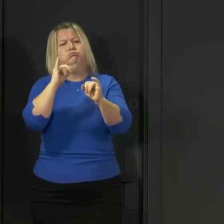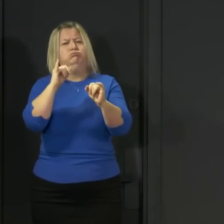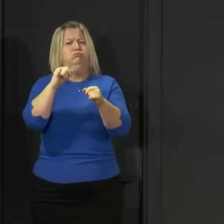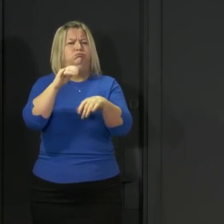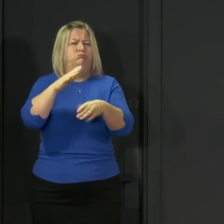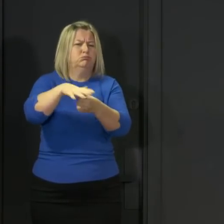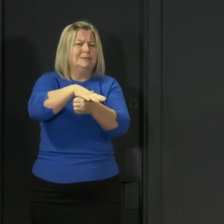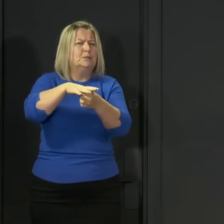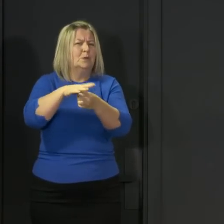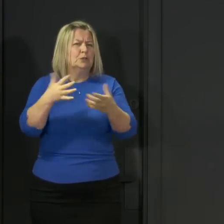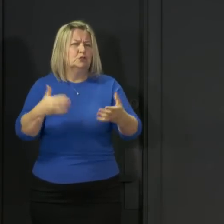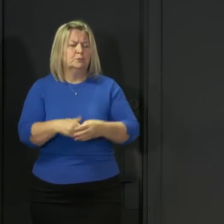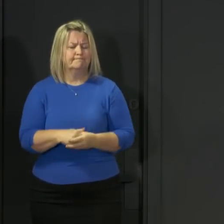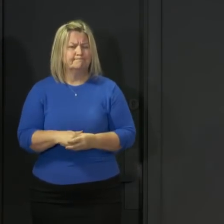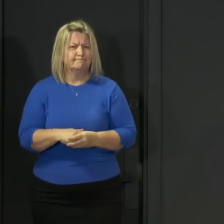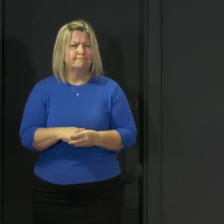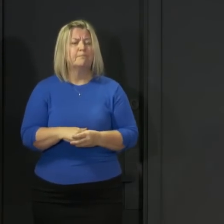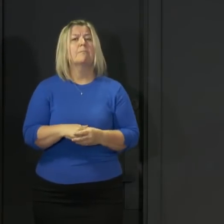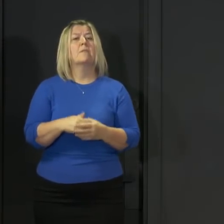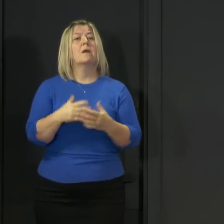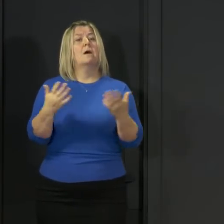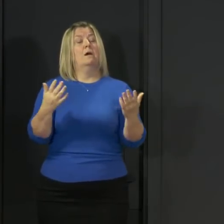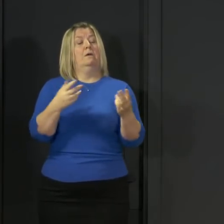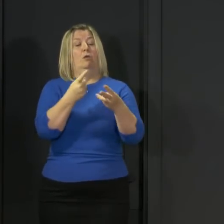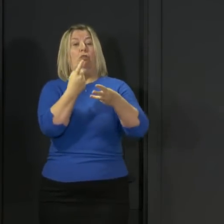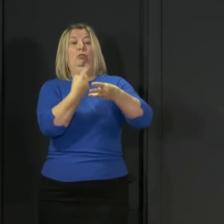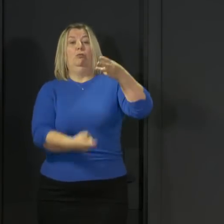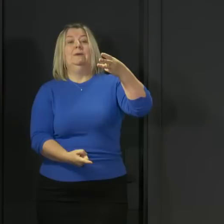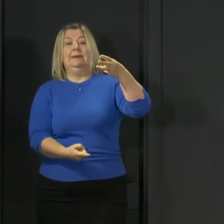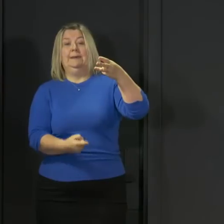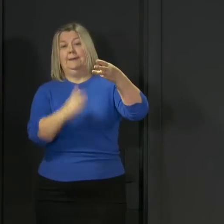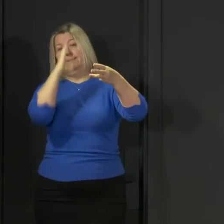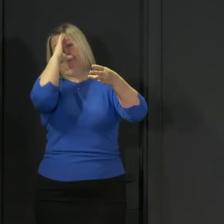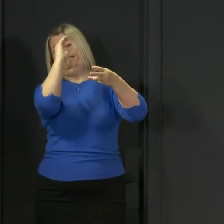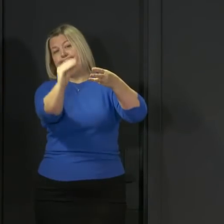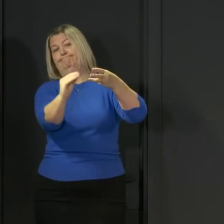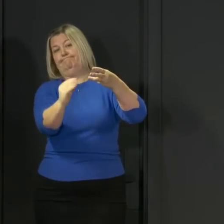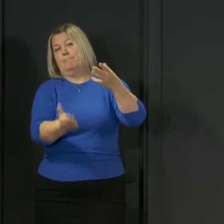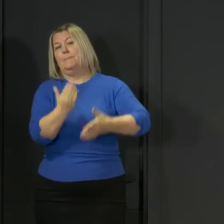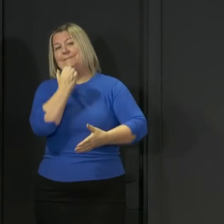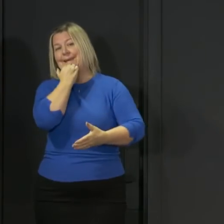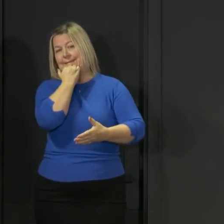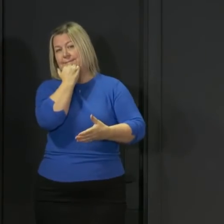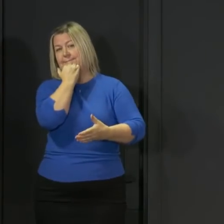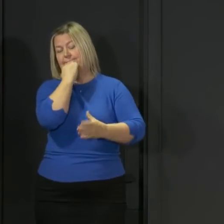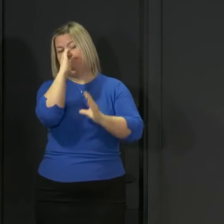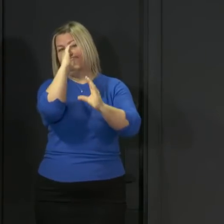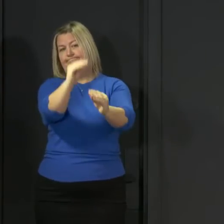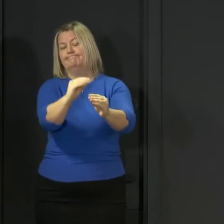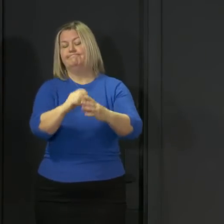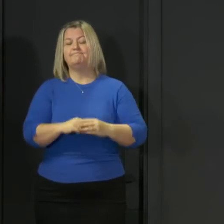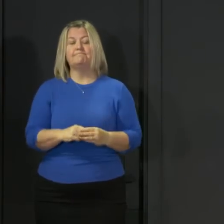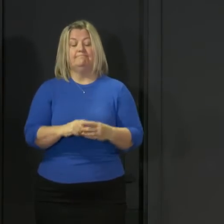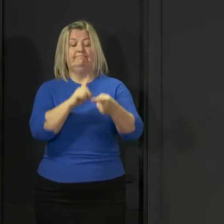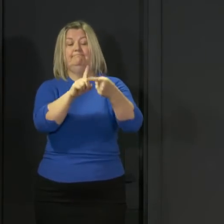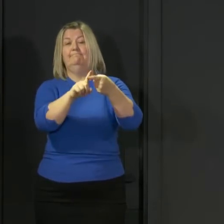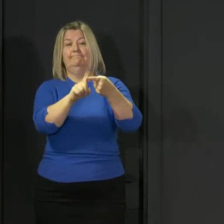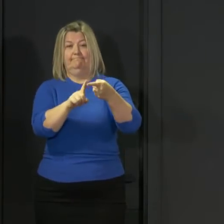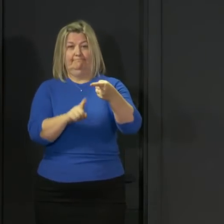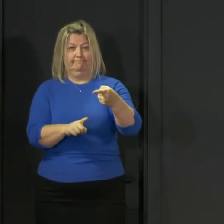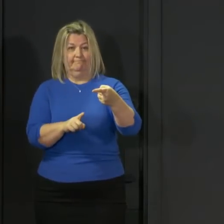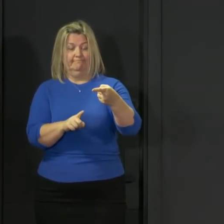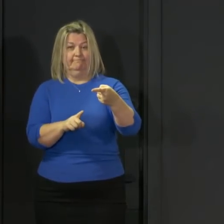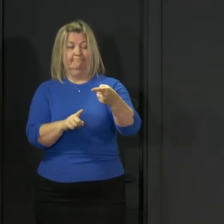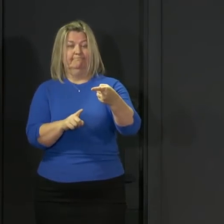circumstances. Now, I have three things that I want to update on today. The first is that